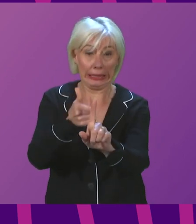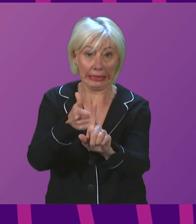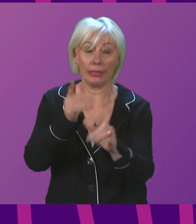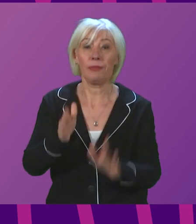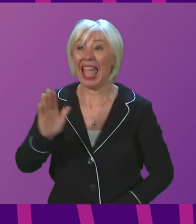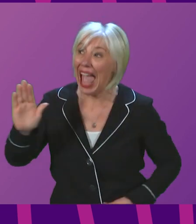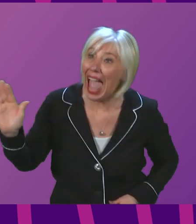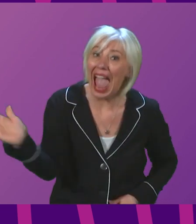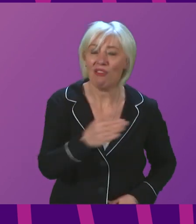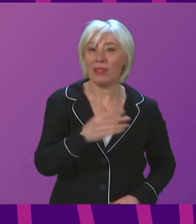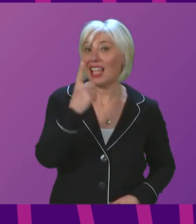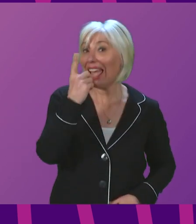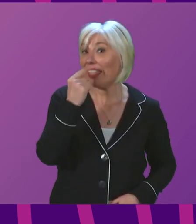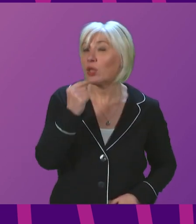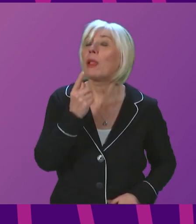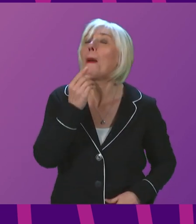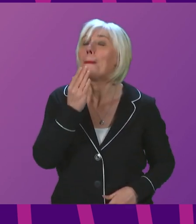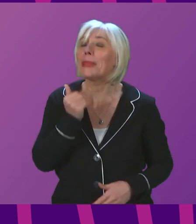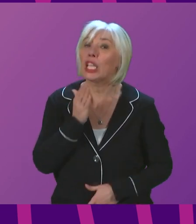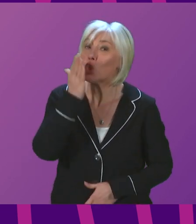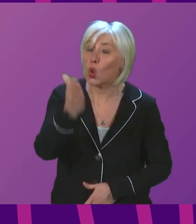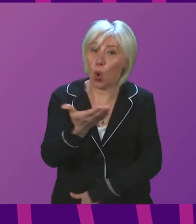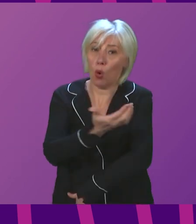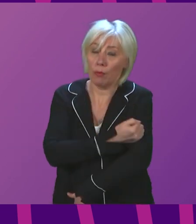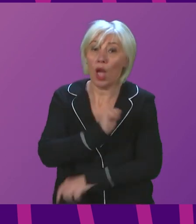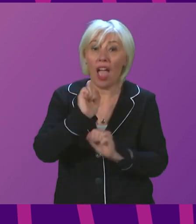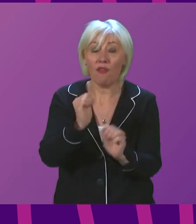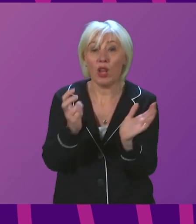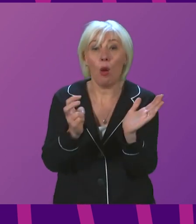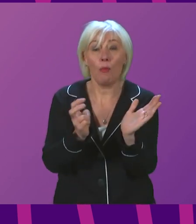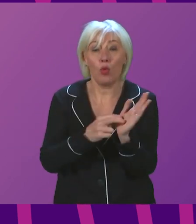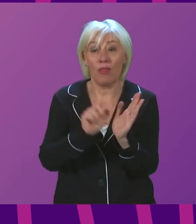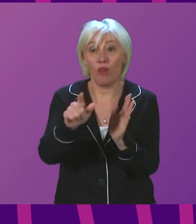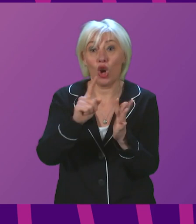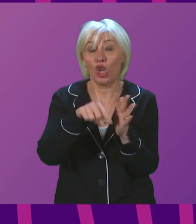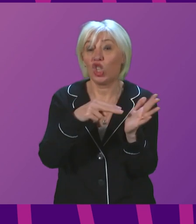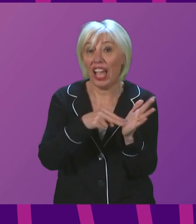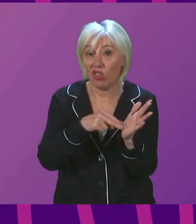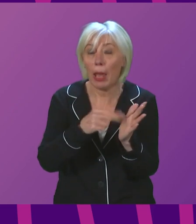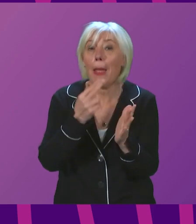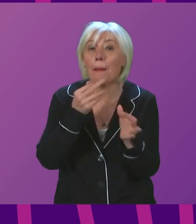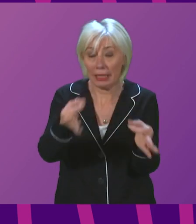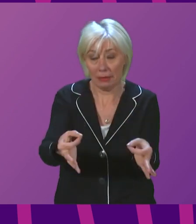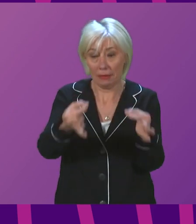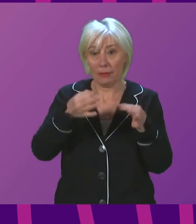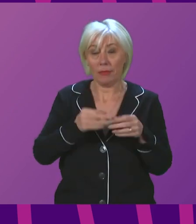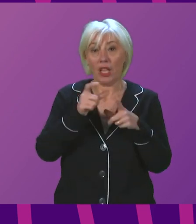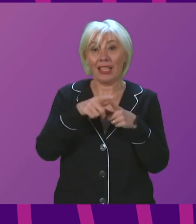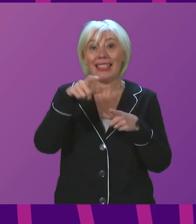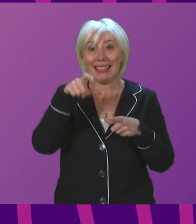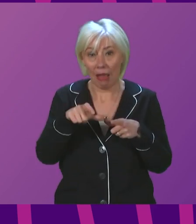everyone who is eligible to come forward. So if you have an appointment booked for January, please now reschedule it for December.